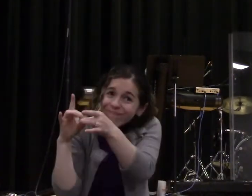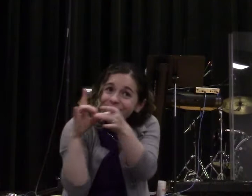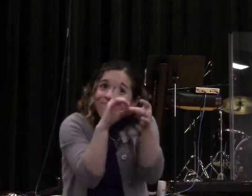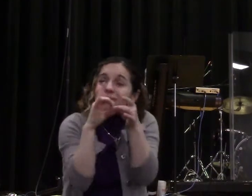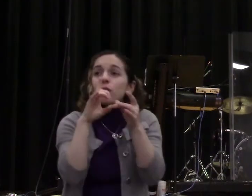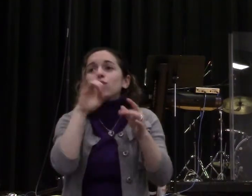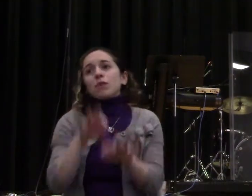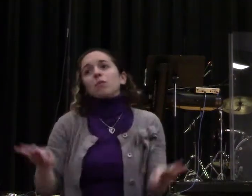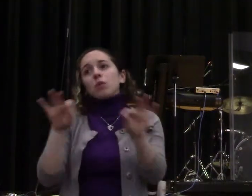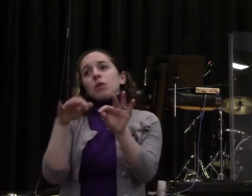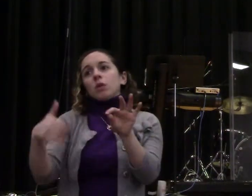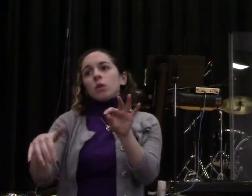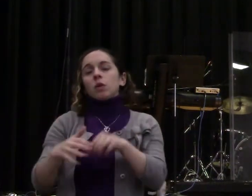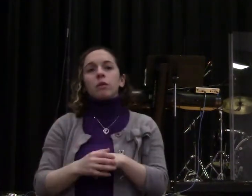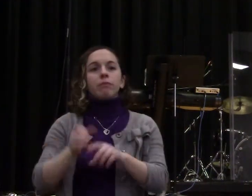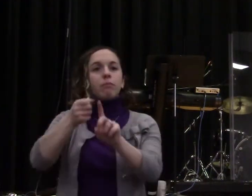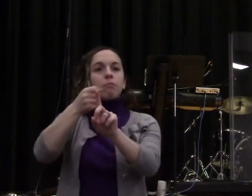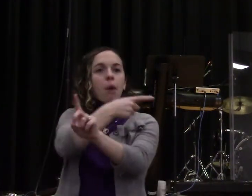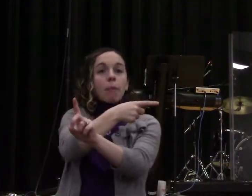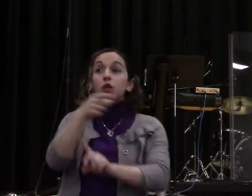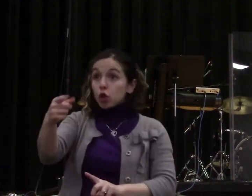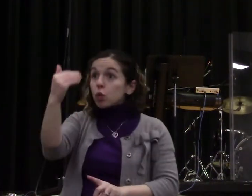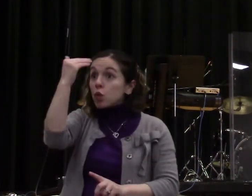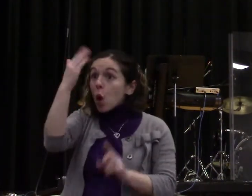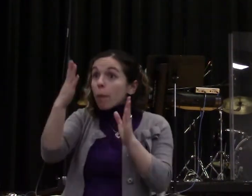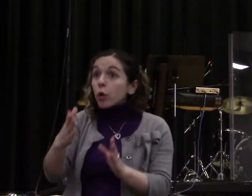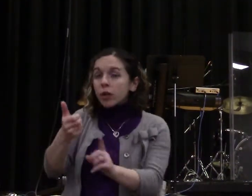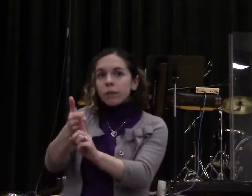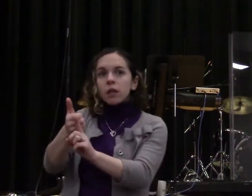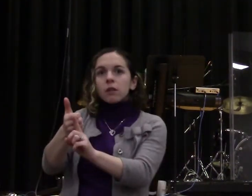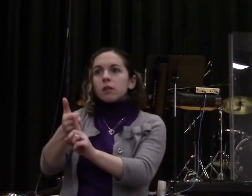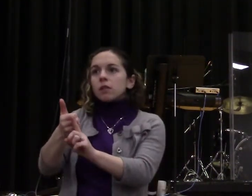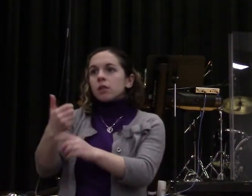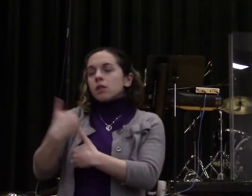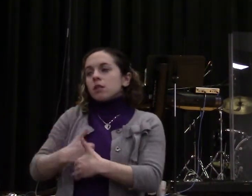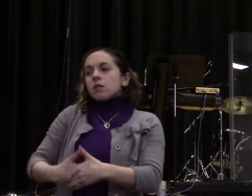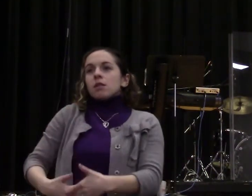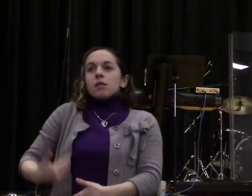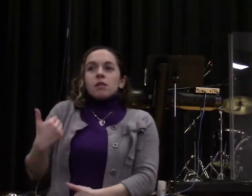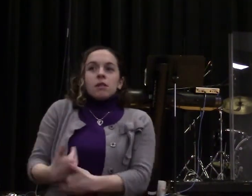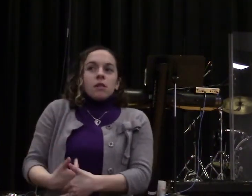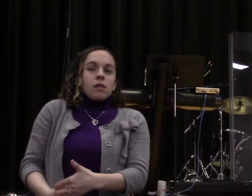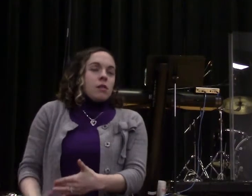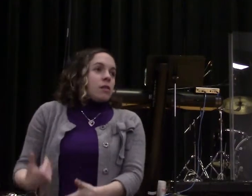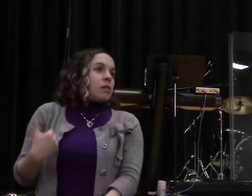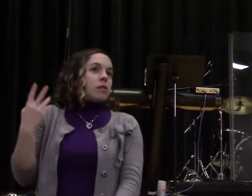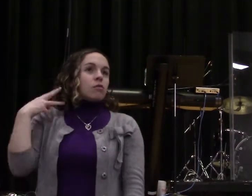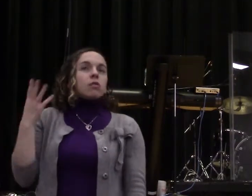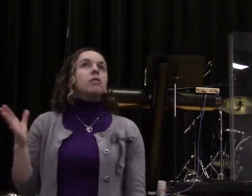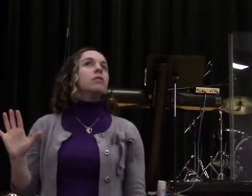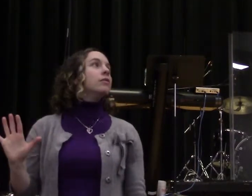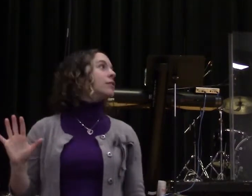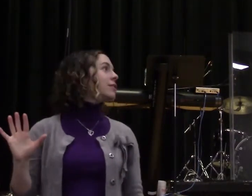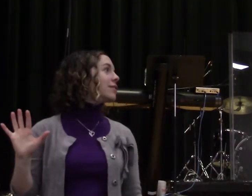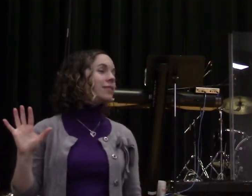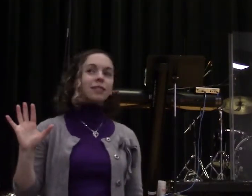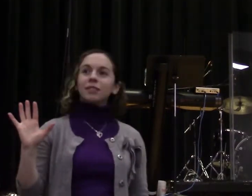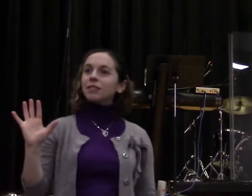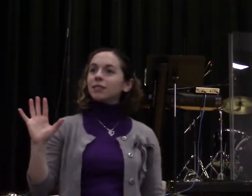know somebody that drives you crazy? Because there is no consistency in their life. One day they want to